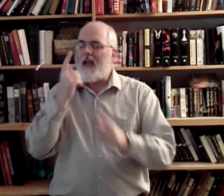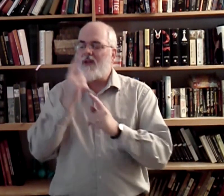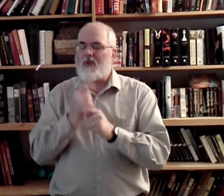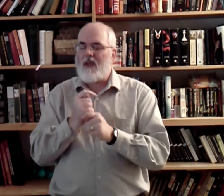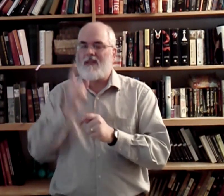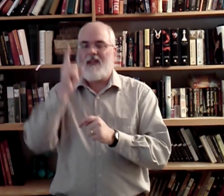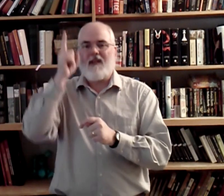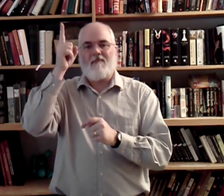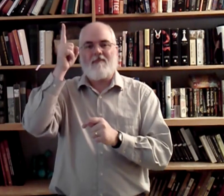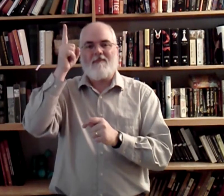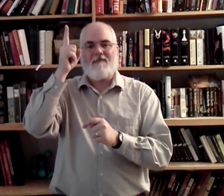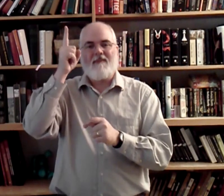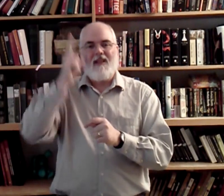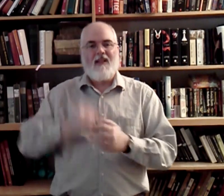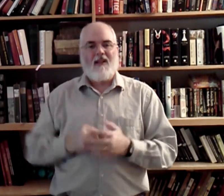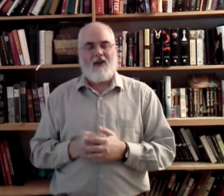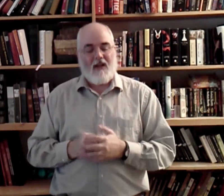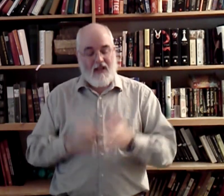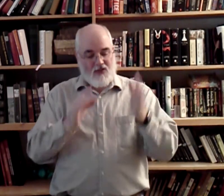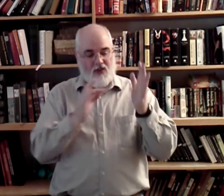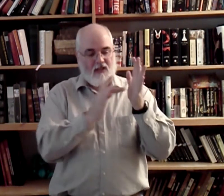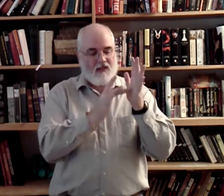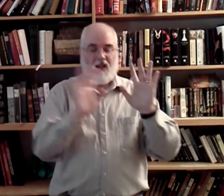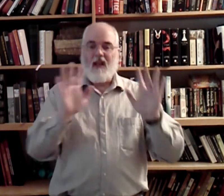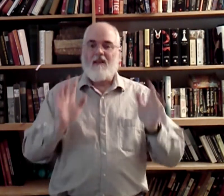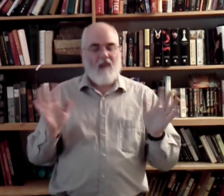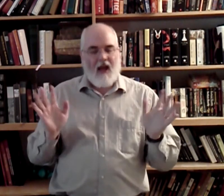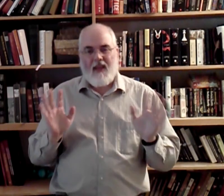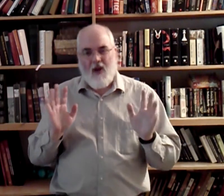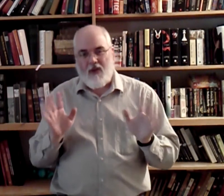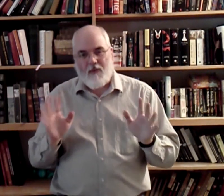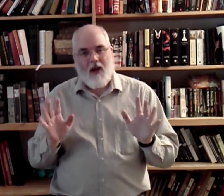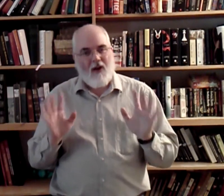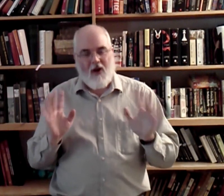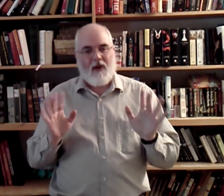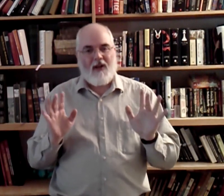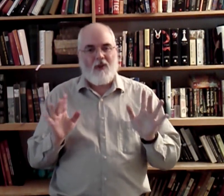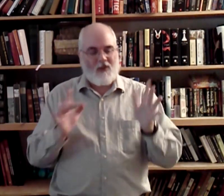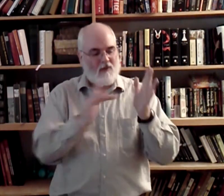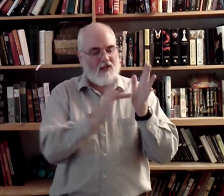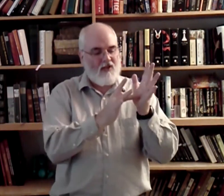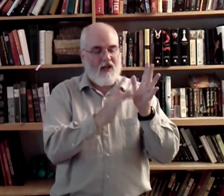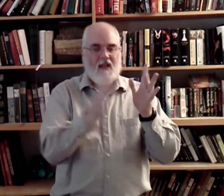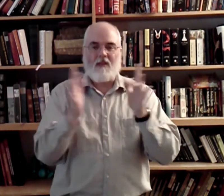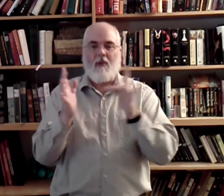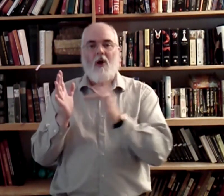trust him. Alright? Jesus. I think all you probably already know this one. It's the palms.